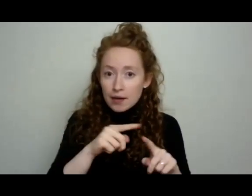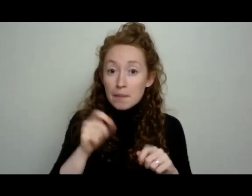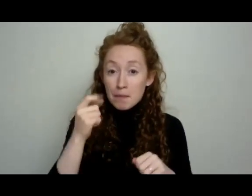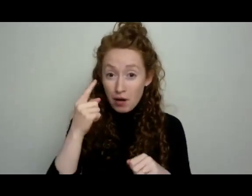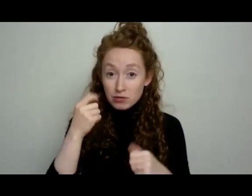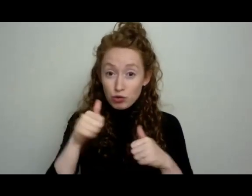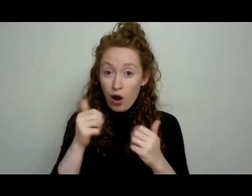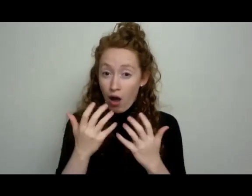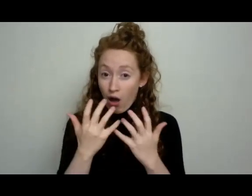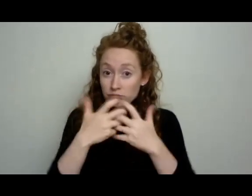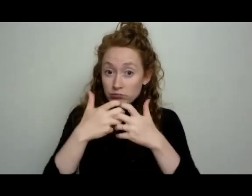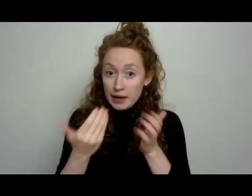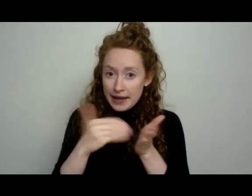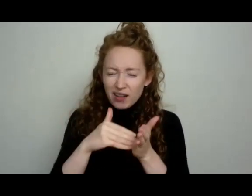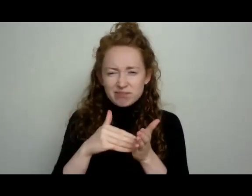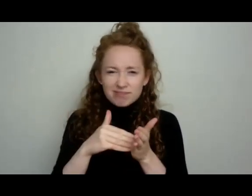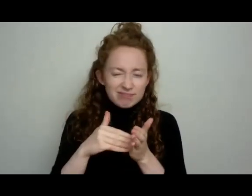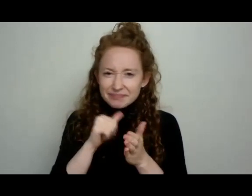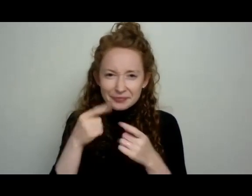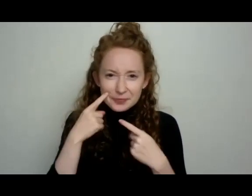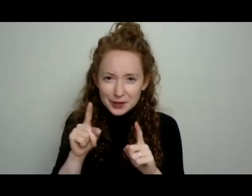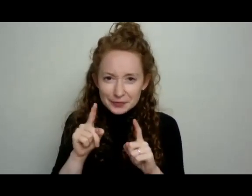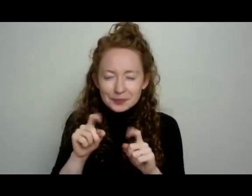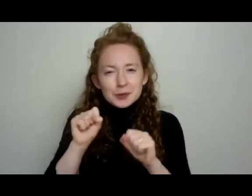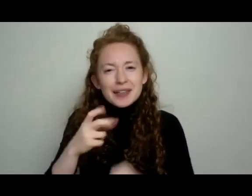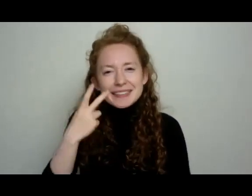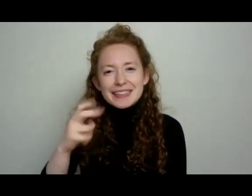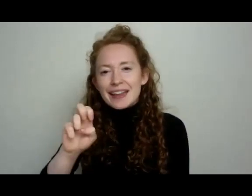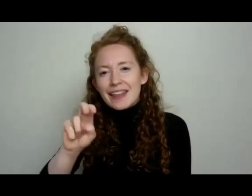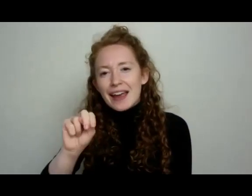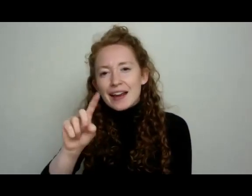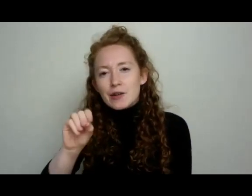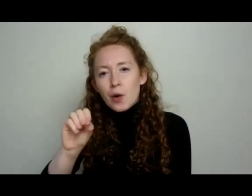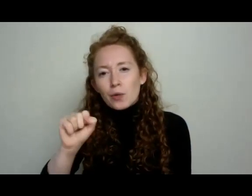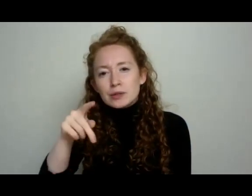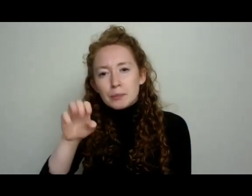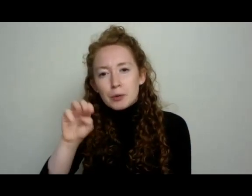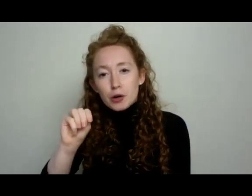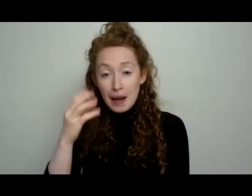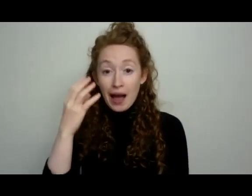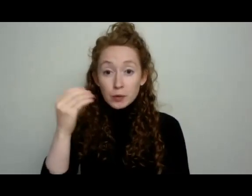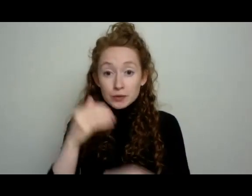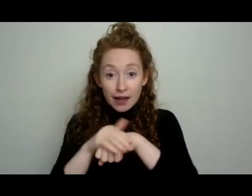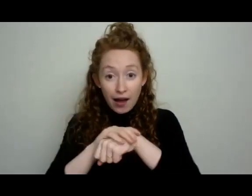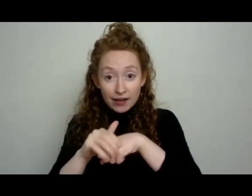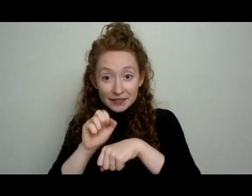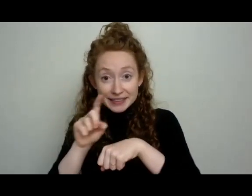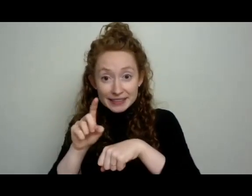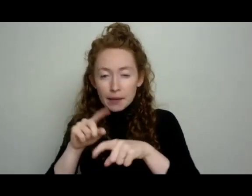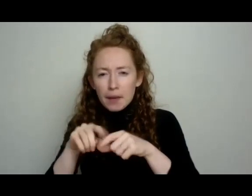work. So you see in seedless cucumbers, there's the endosperm, there's the outside of that seed, but there's no actual